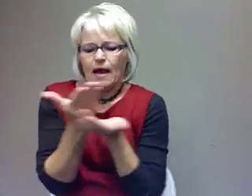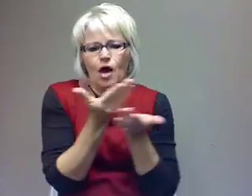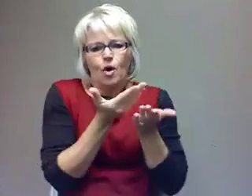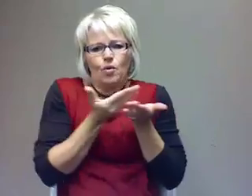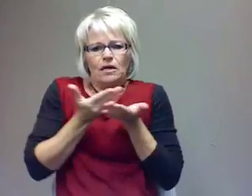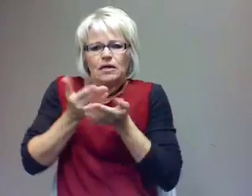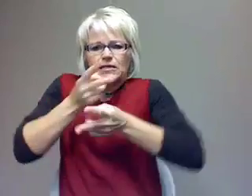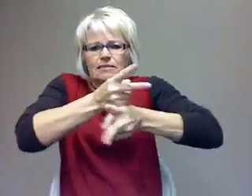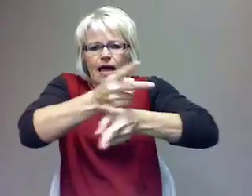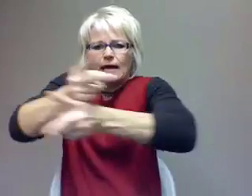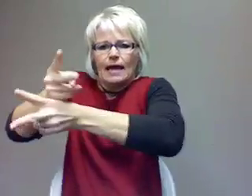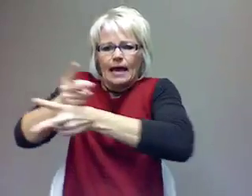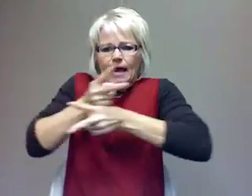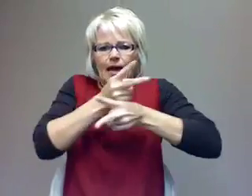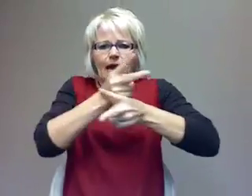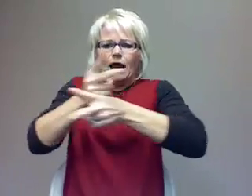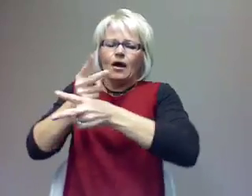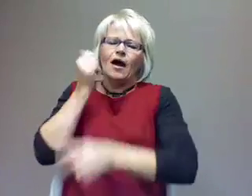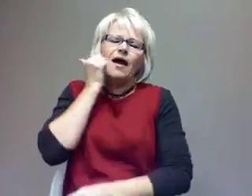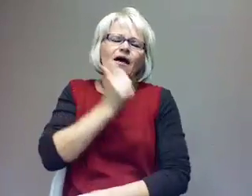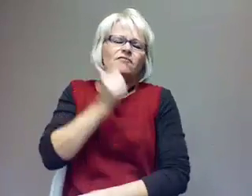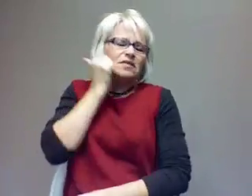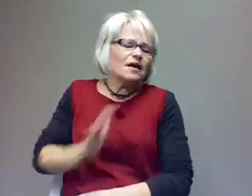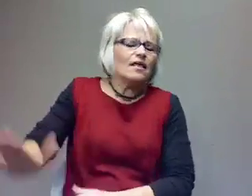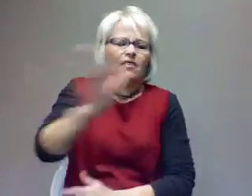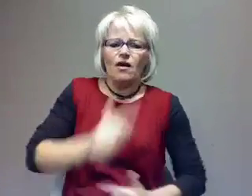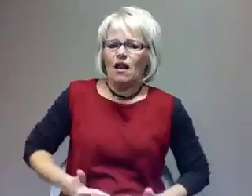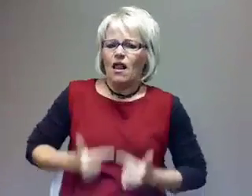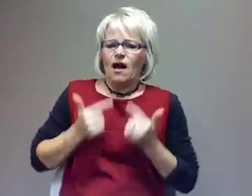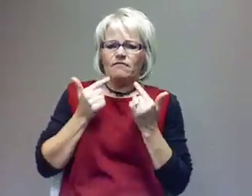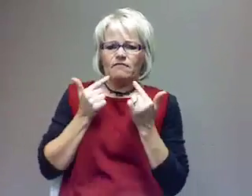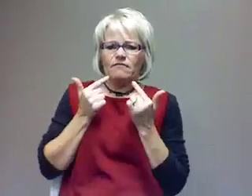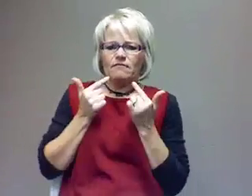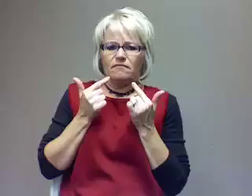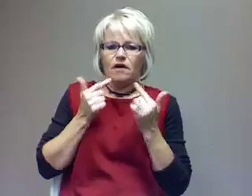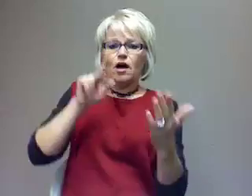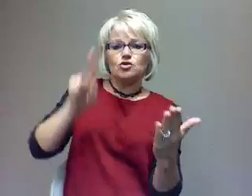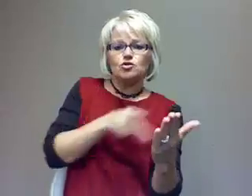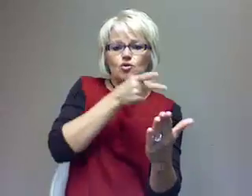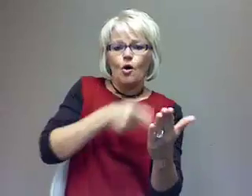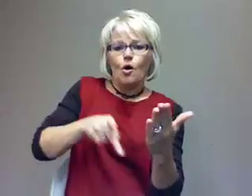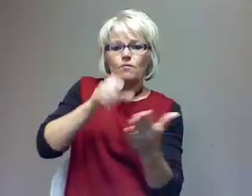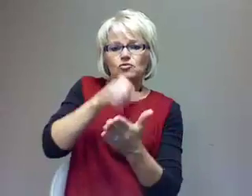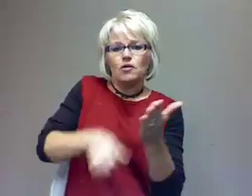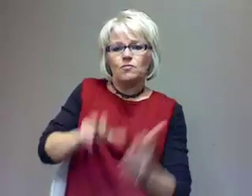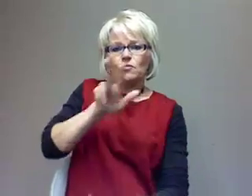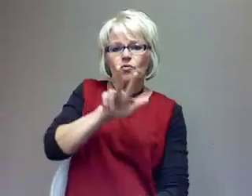This Psalm 33 that talks about a star-breathing God turns an interesting corner. It says, For He spoke